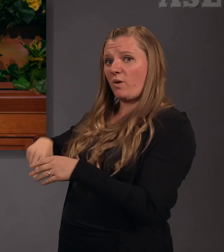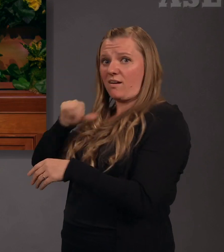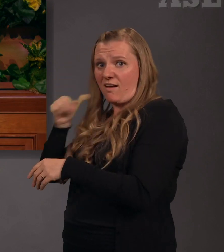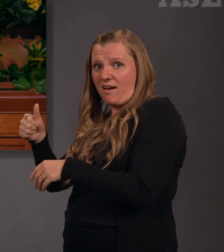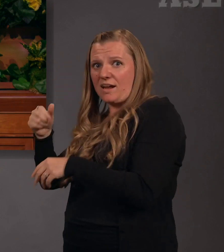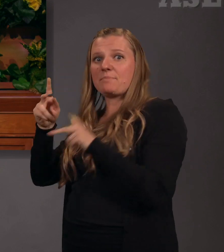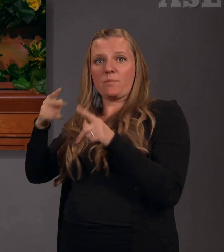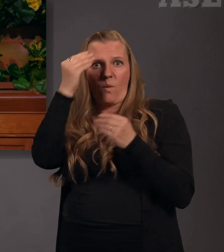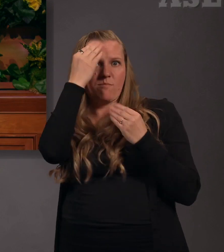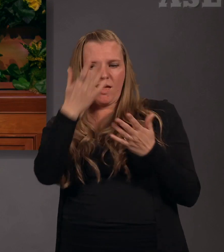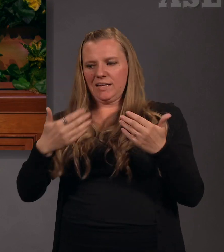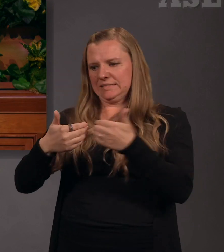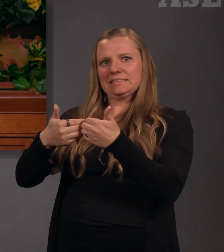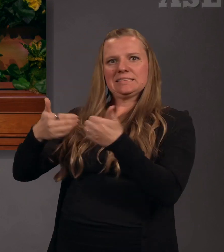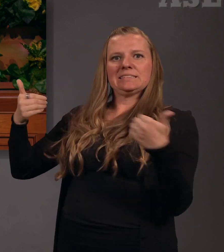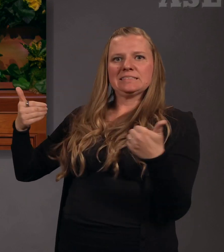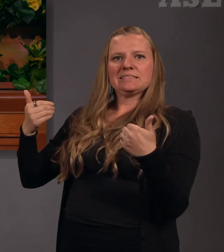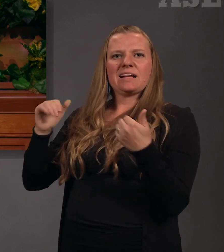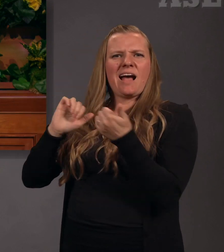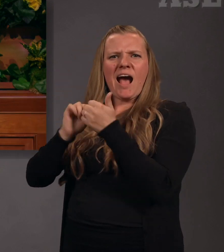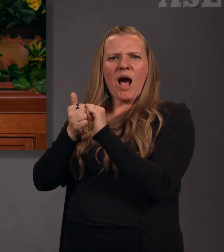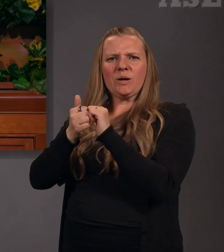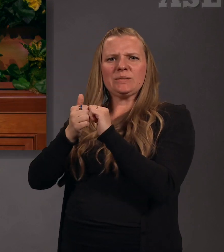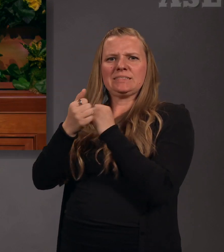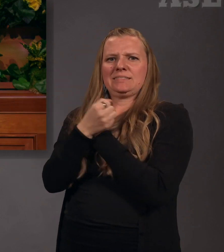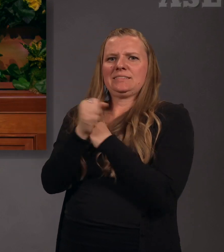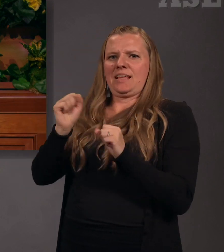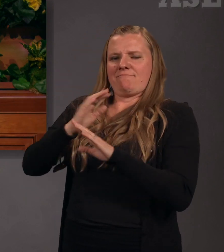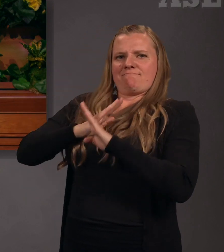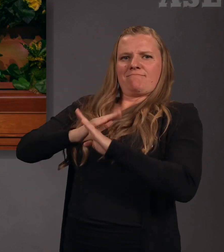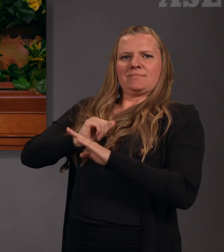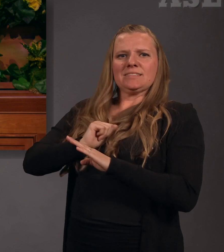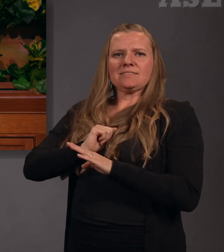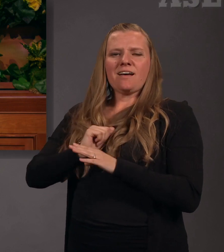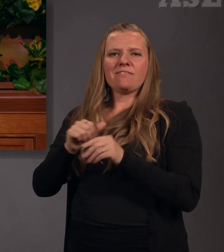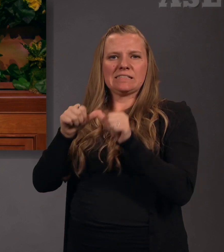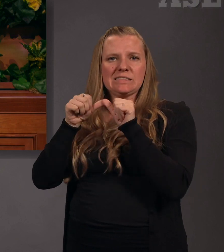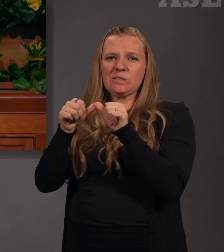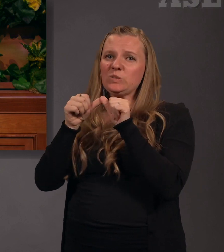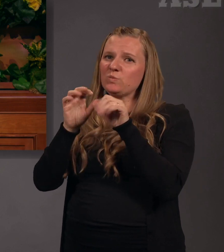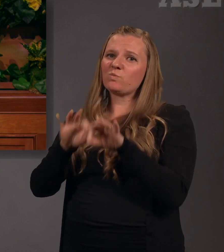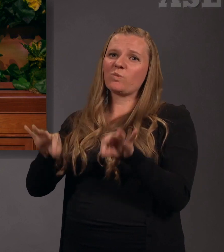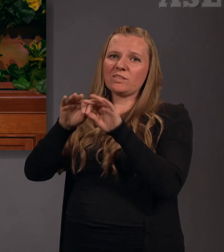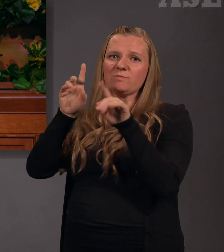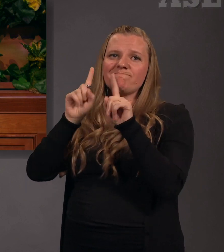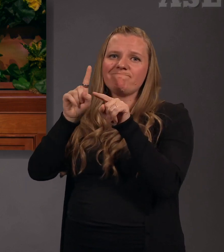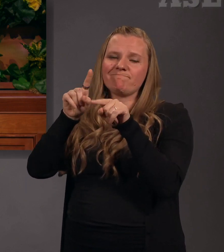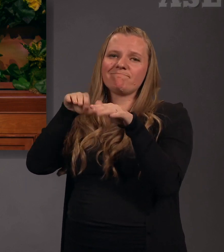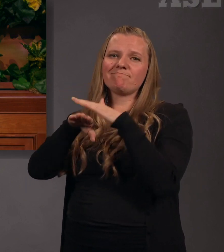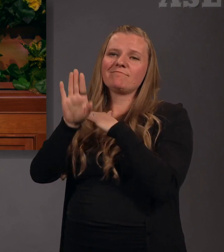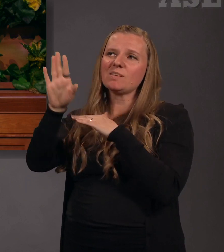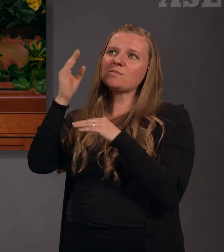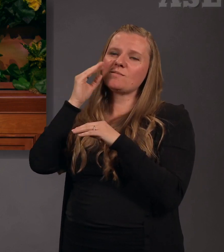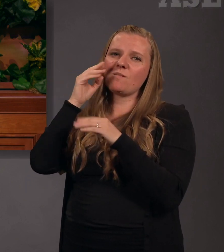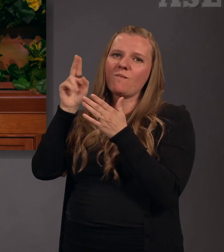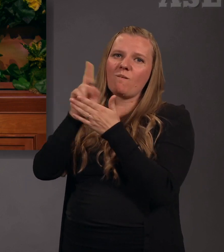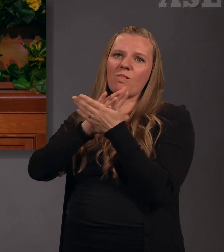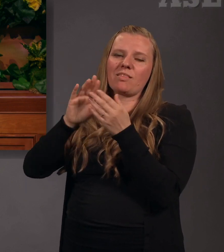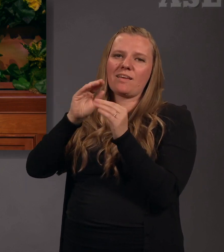continue to be worthy of admission to His holy house. Here are some additional blessings God has promised